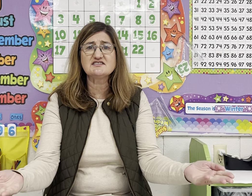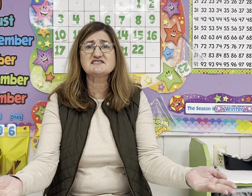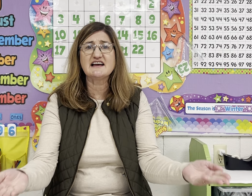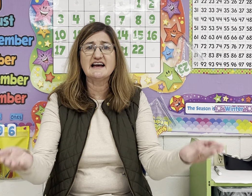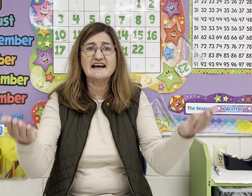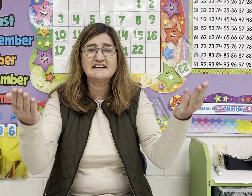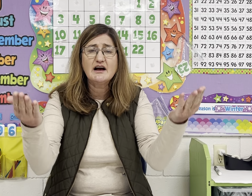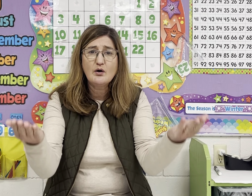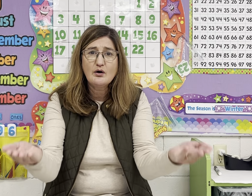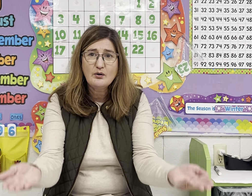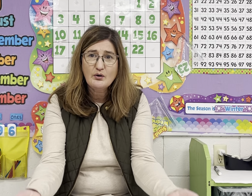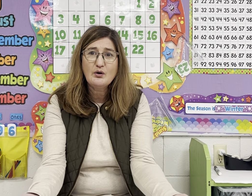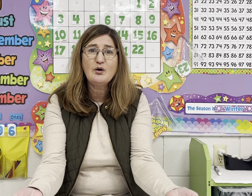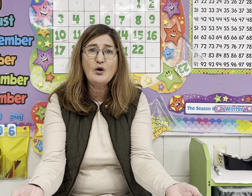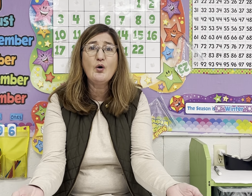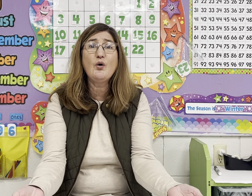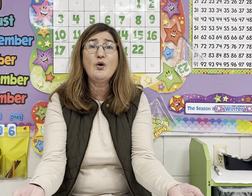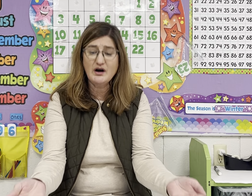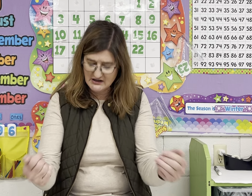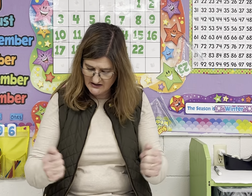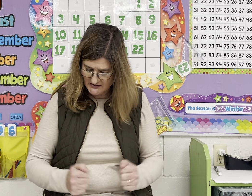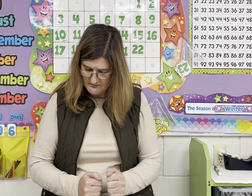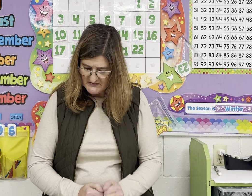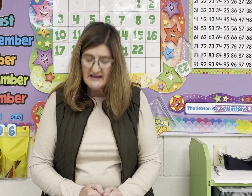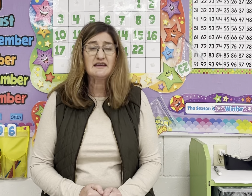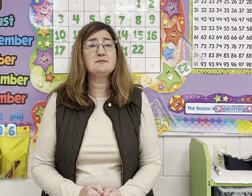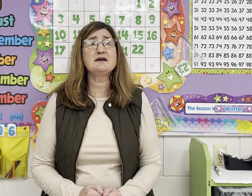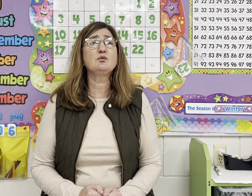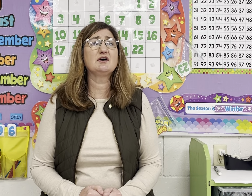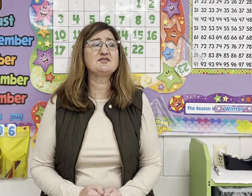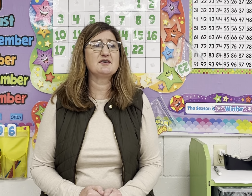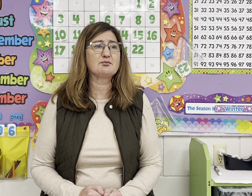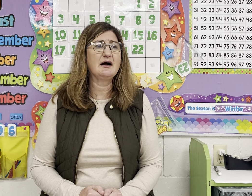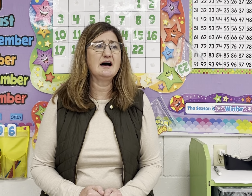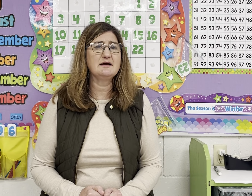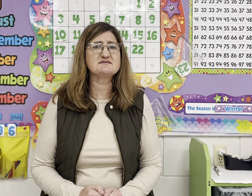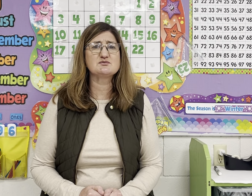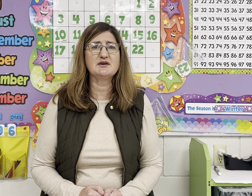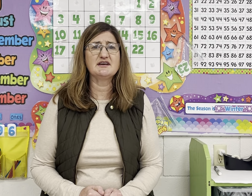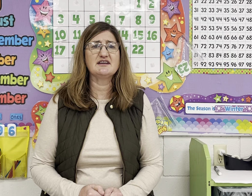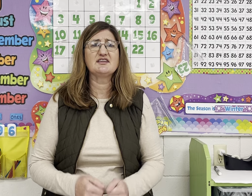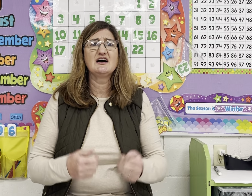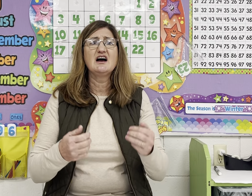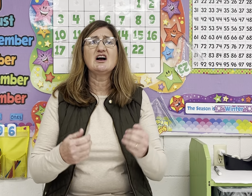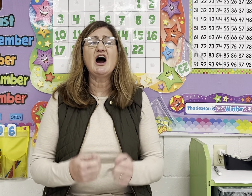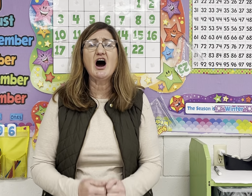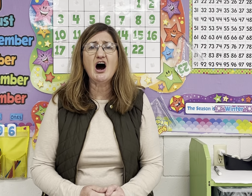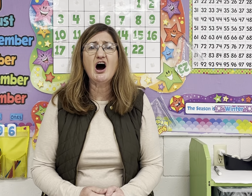said or. Give me a word that rhymes with car.